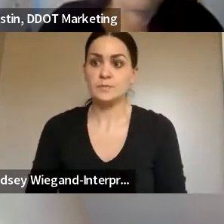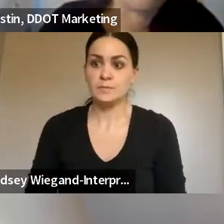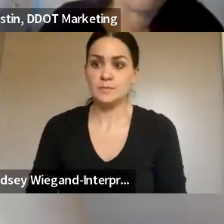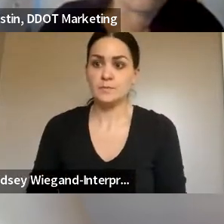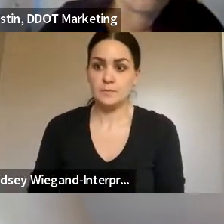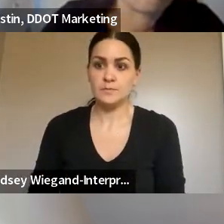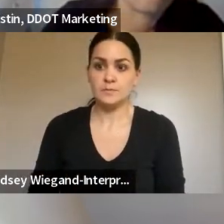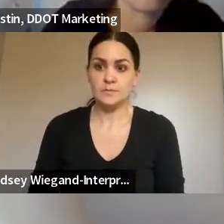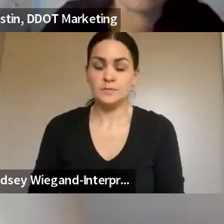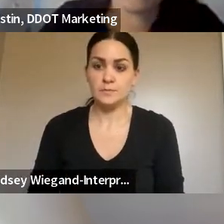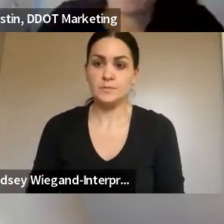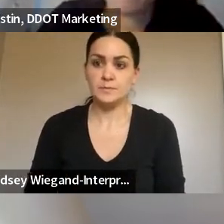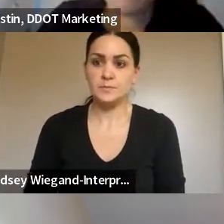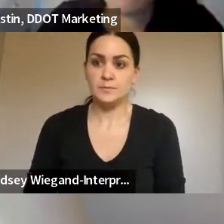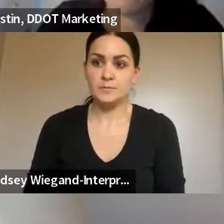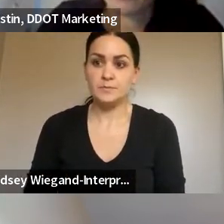Thank you. Thank you.